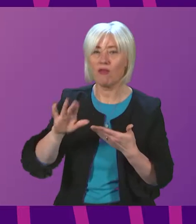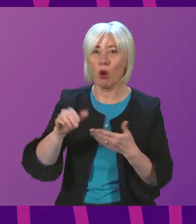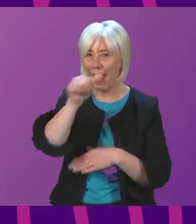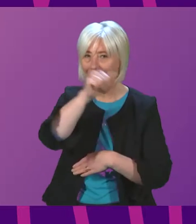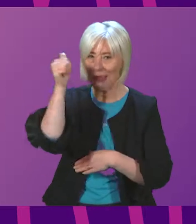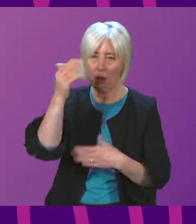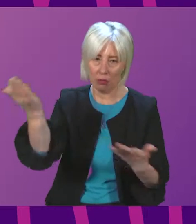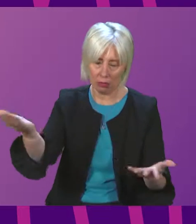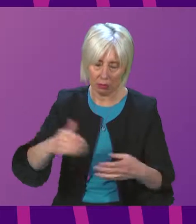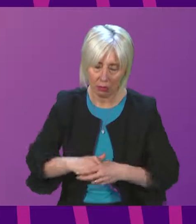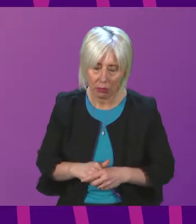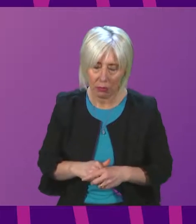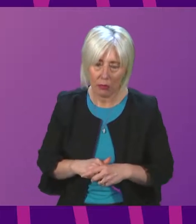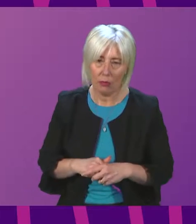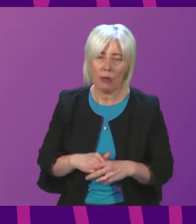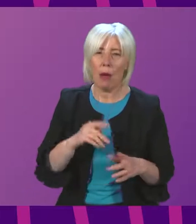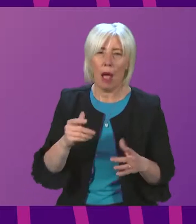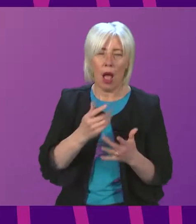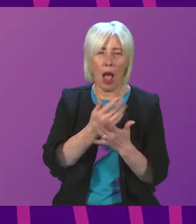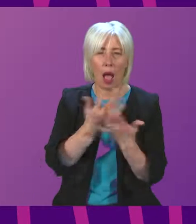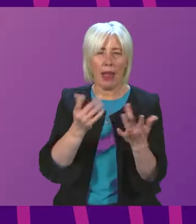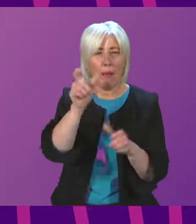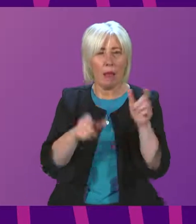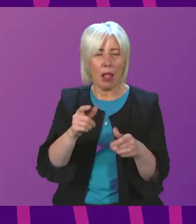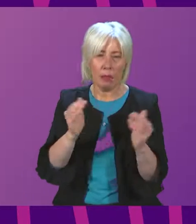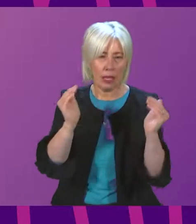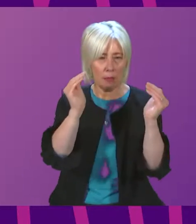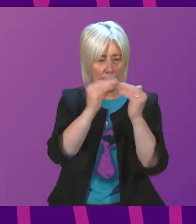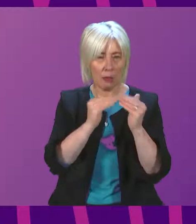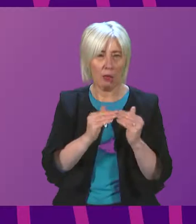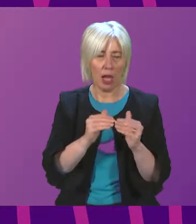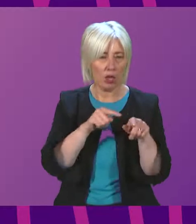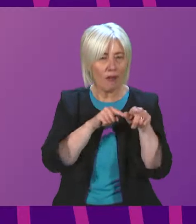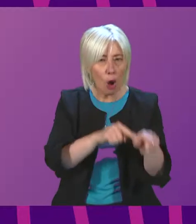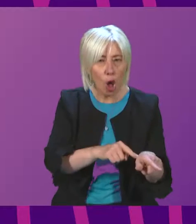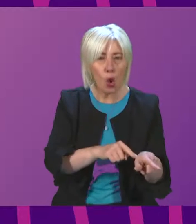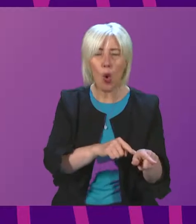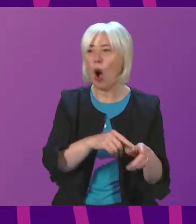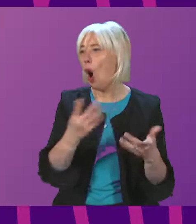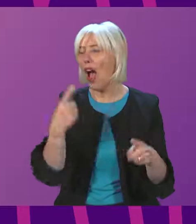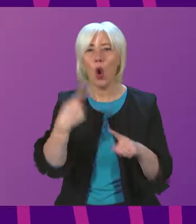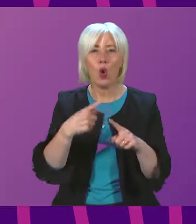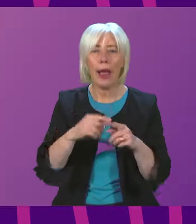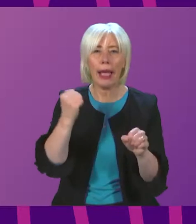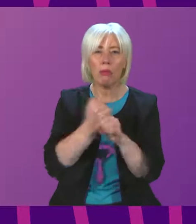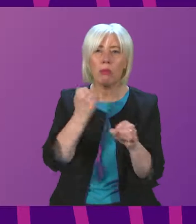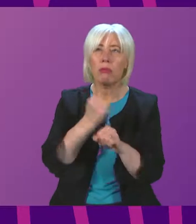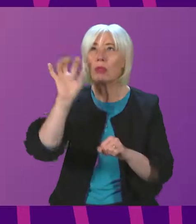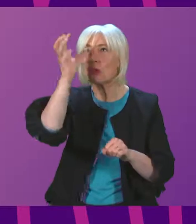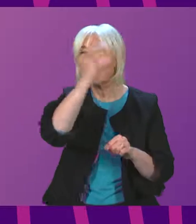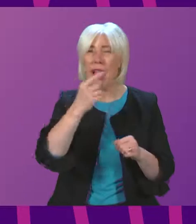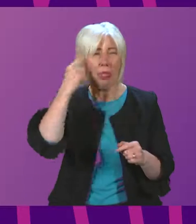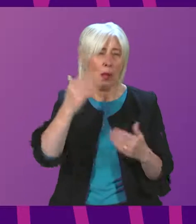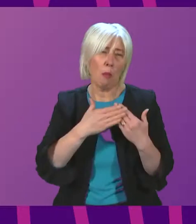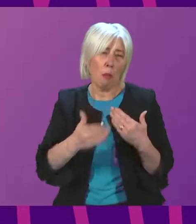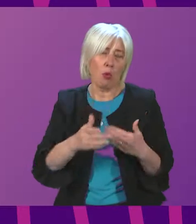experts. In terms of the numbers of people complying and how quickly people will get those alarms fitted, I suspect the vast majority of